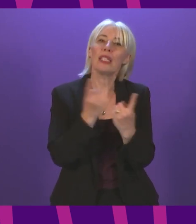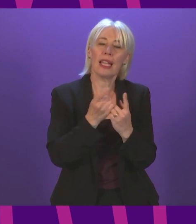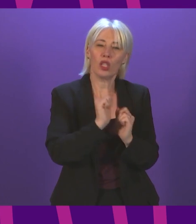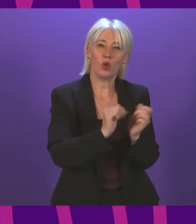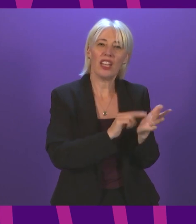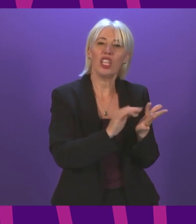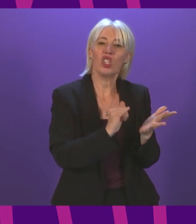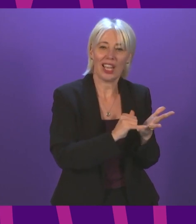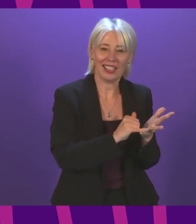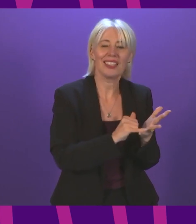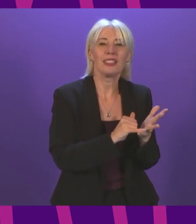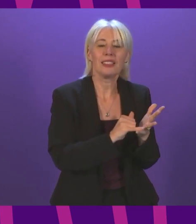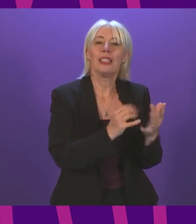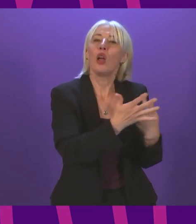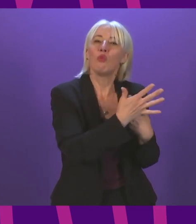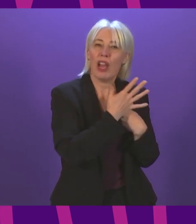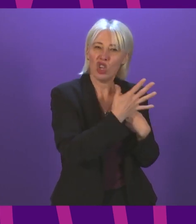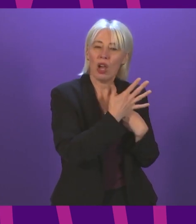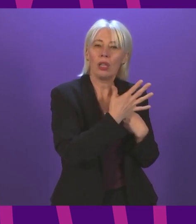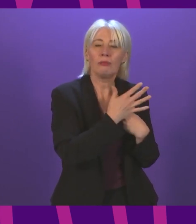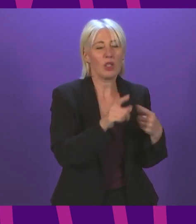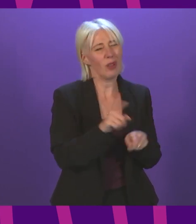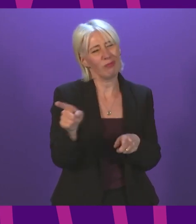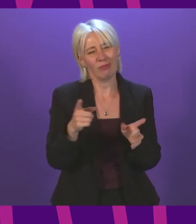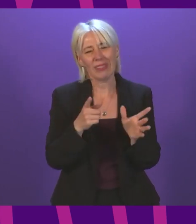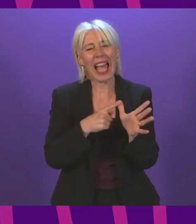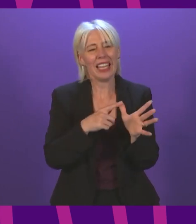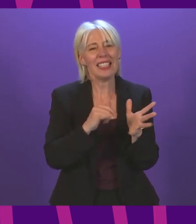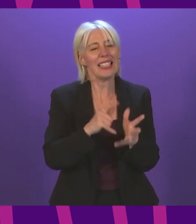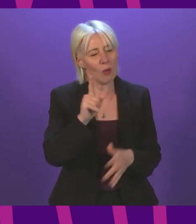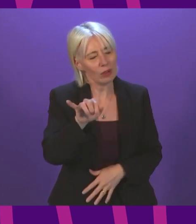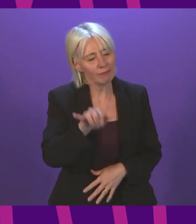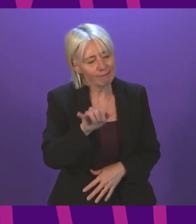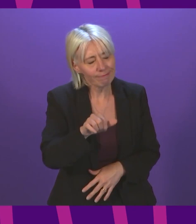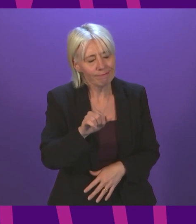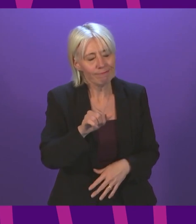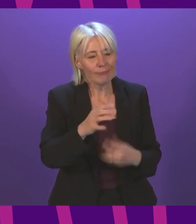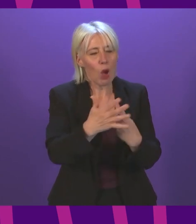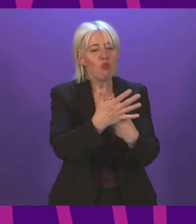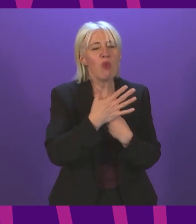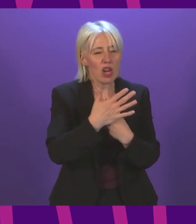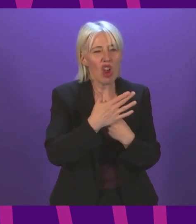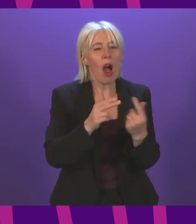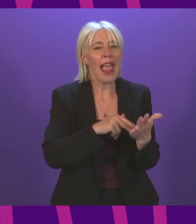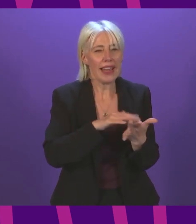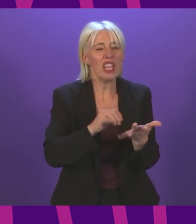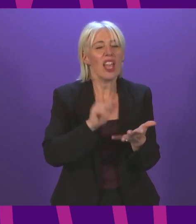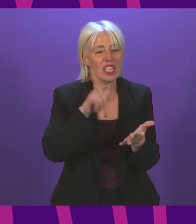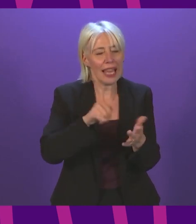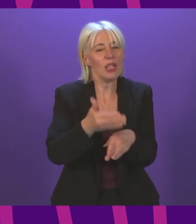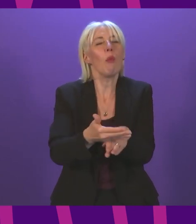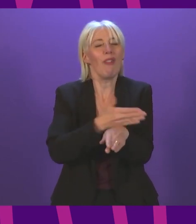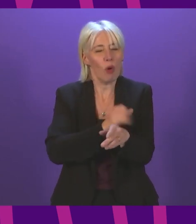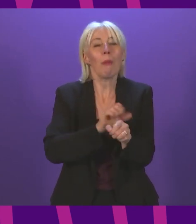NHS pressures. I'd also say to Ana Sarwar, of course, there were significant pressures on our National Health Service before